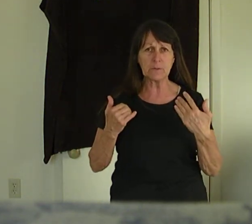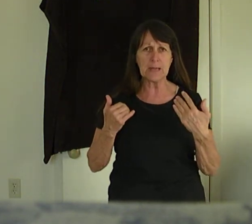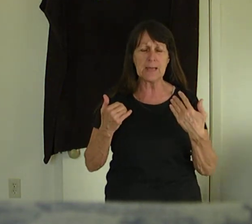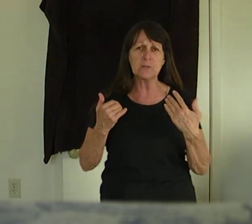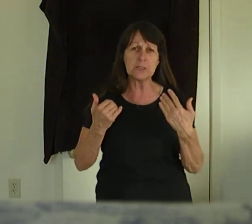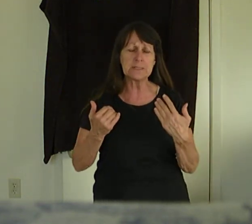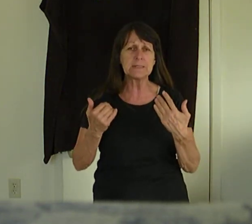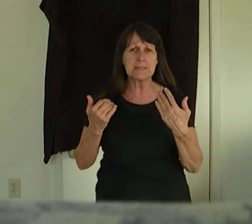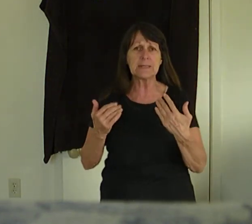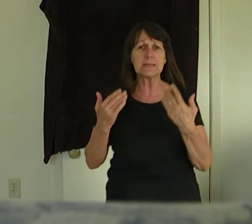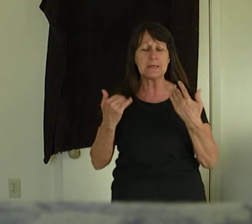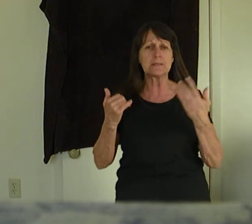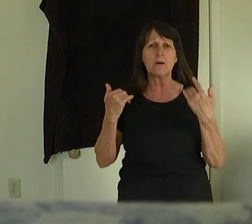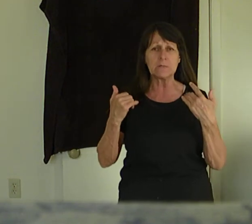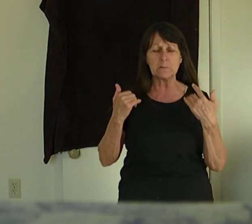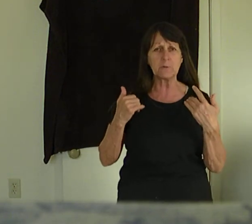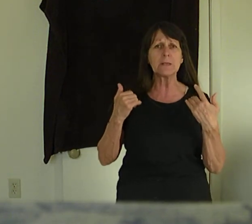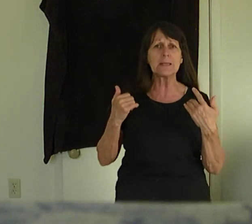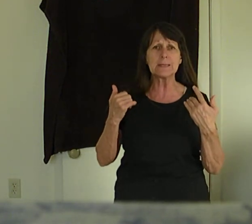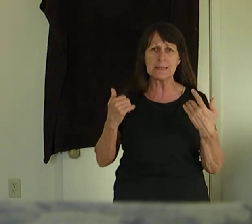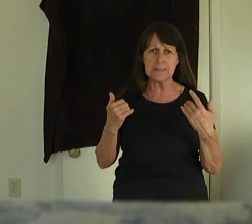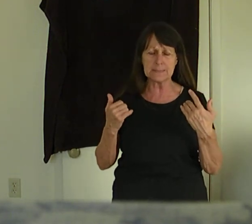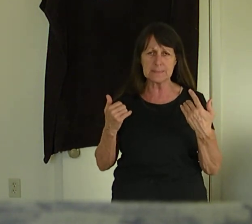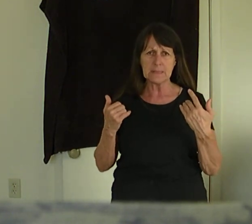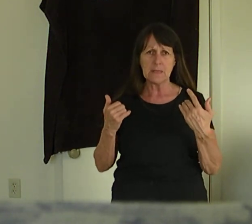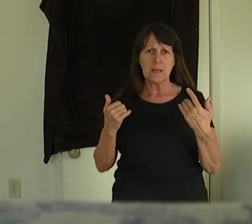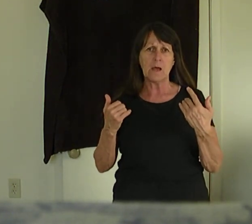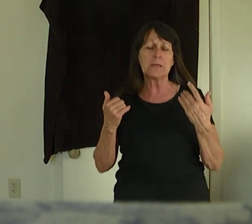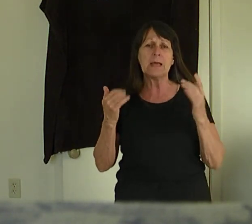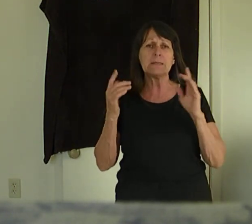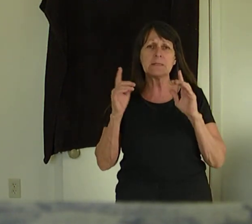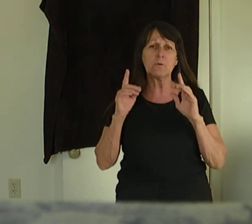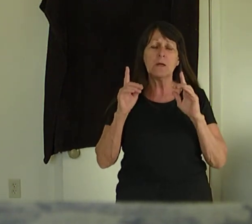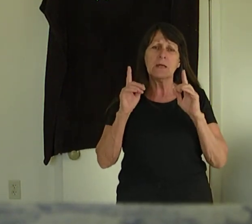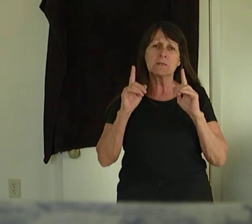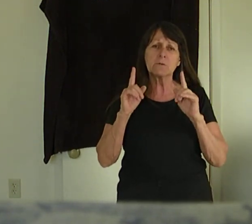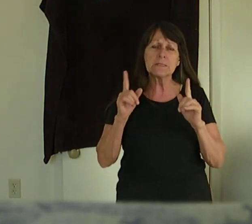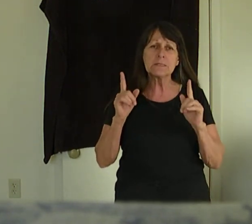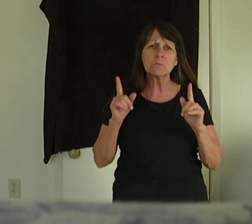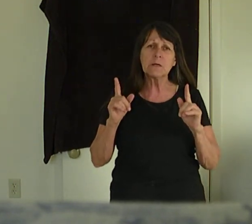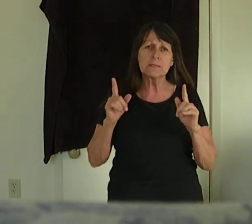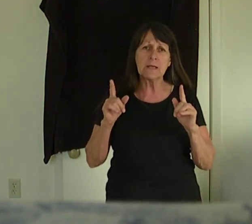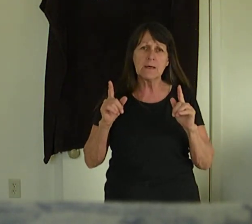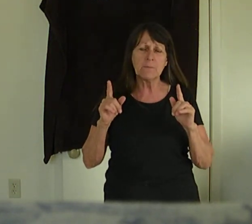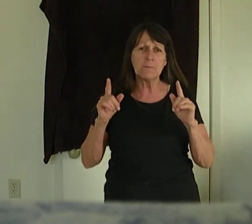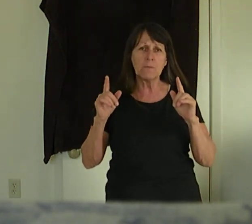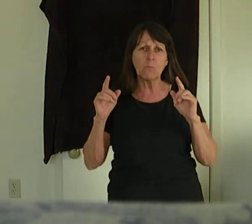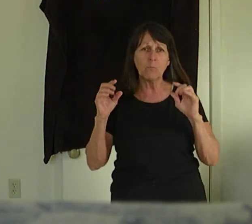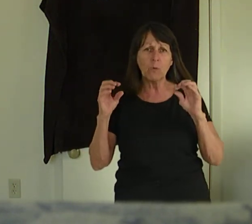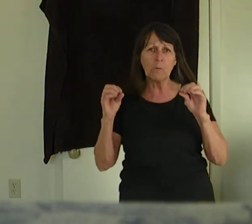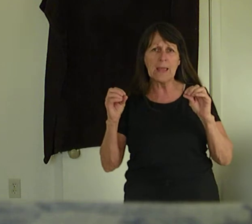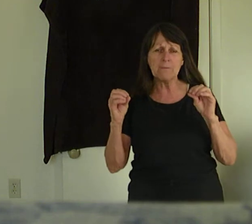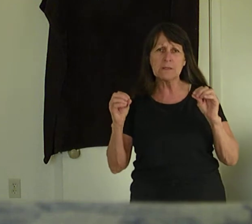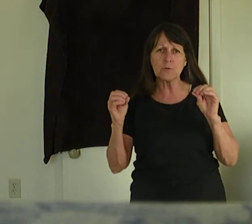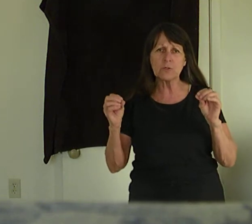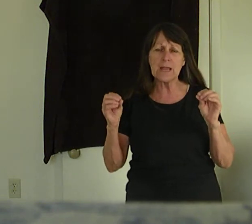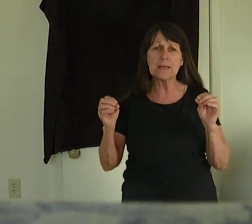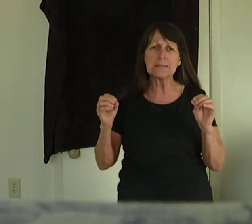okay? Jesus in us. The Holy Spirit in us. Okay, so this is what we have to understand is